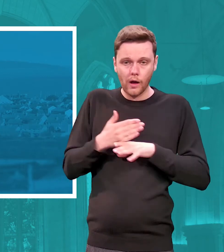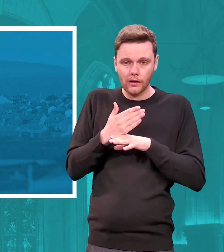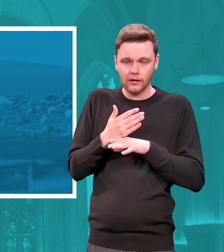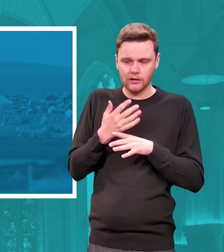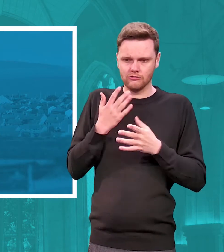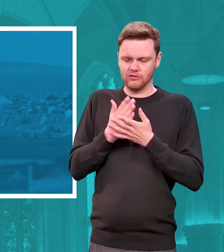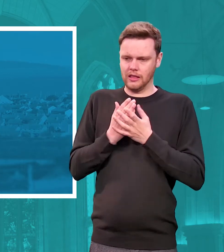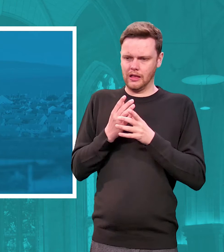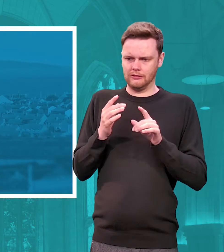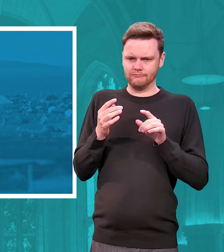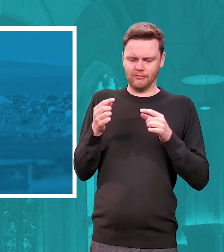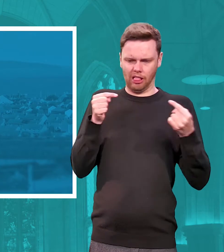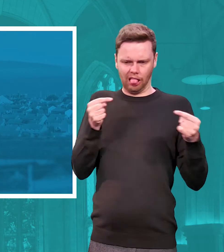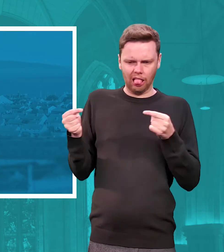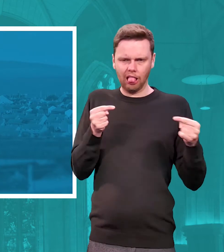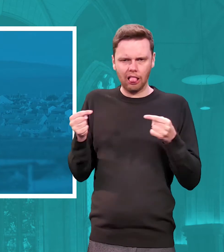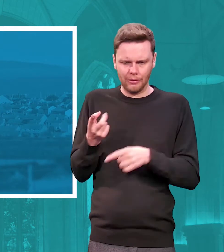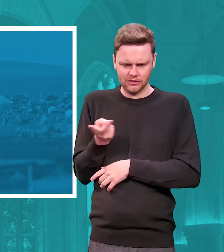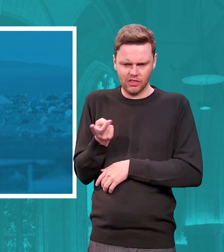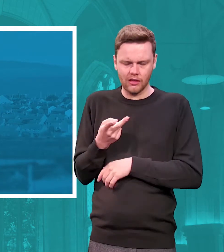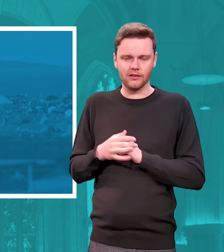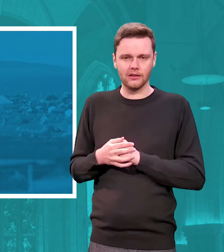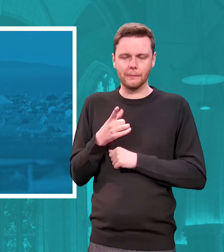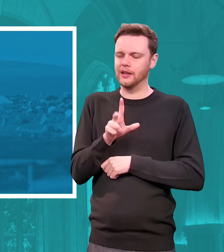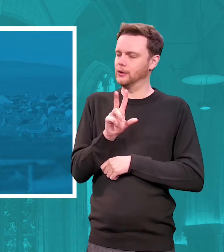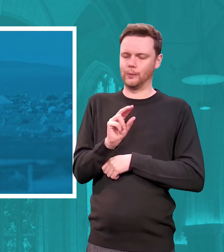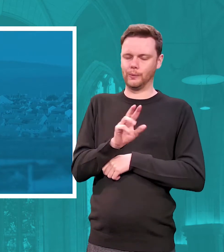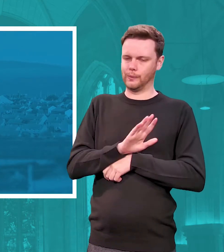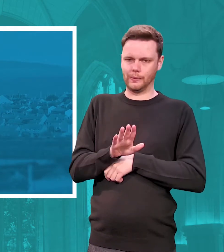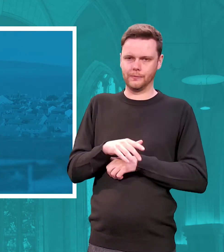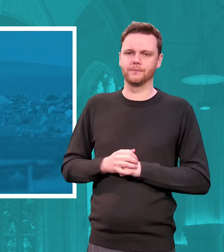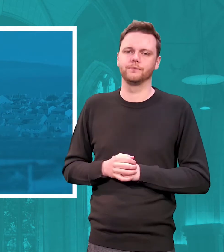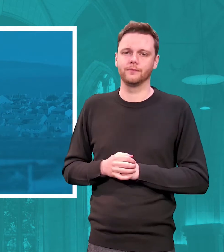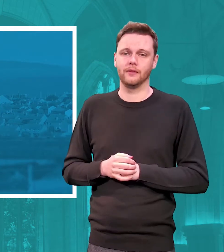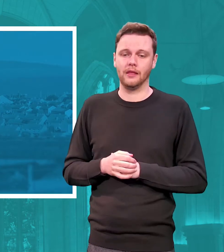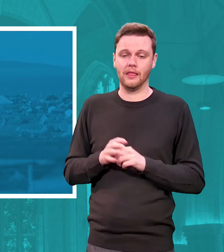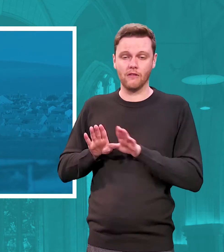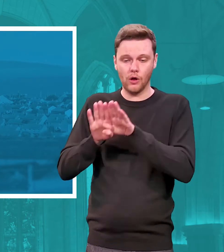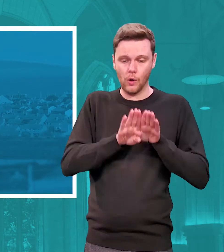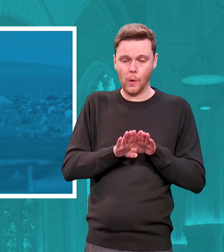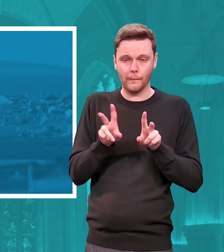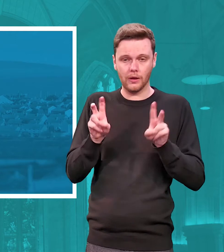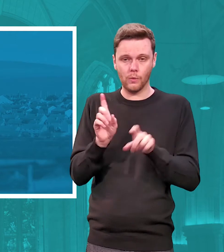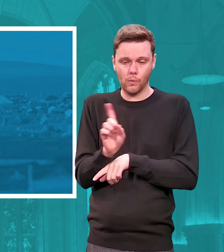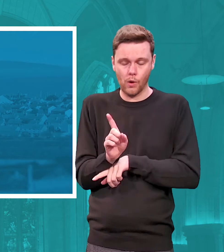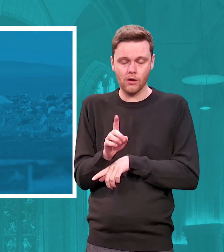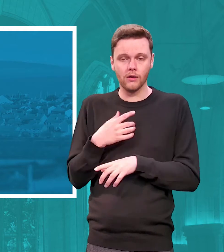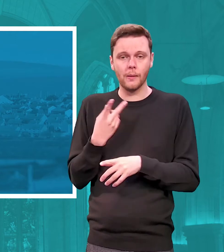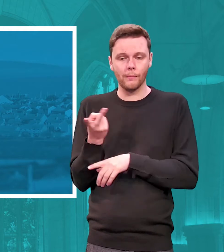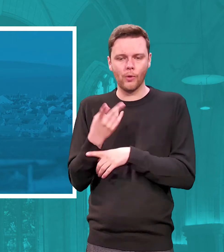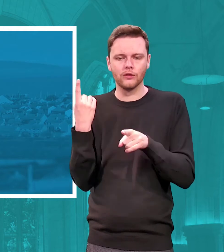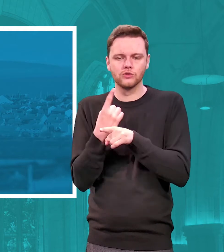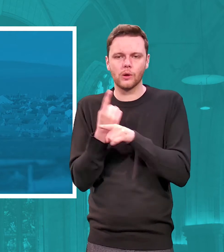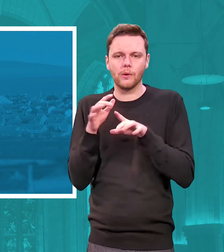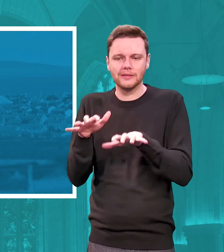odds with one another but they're not what they have in common is that both speak of tension